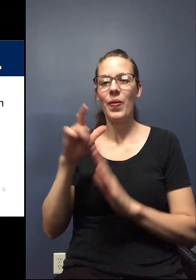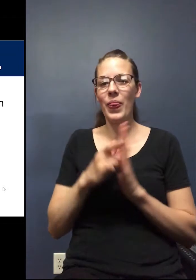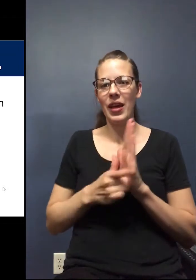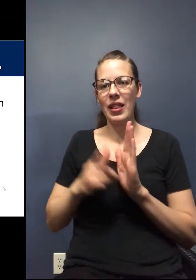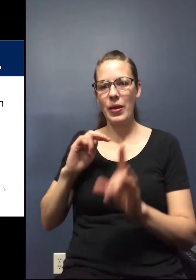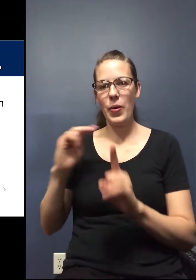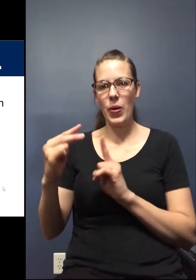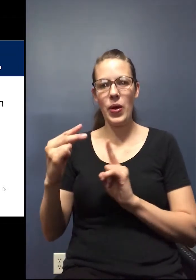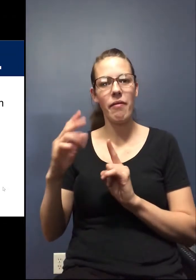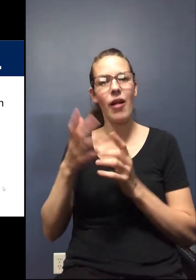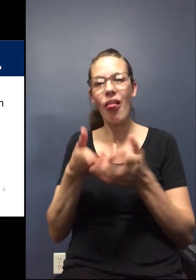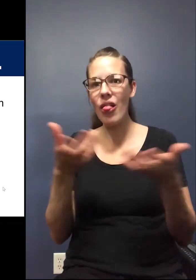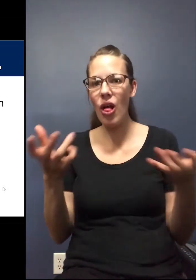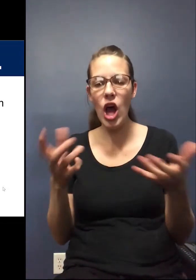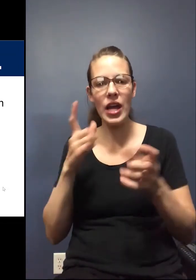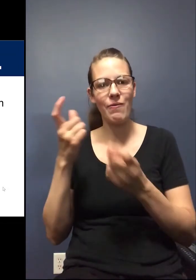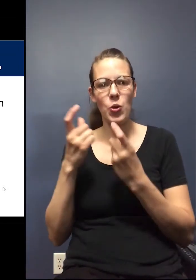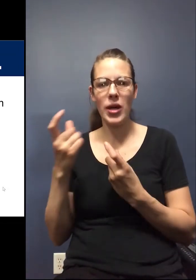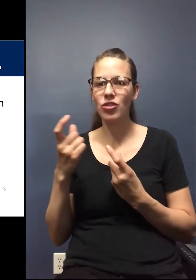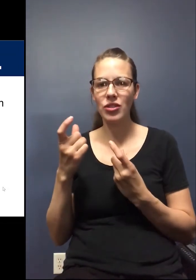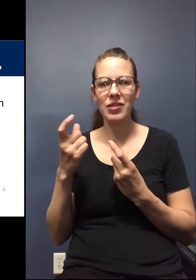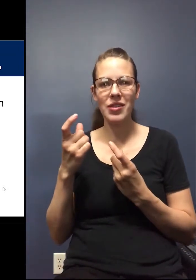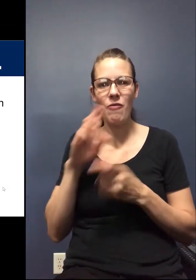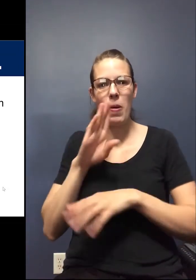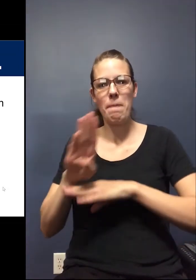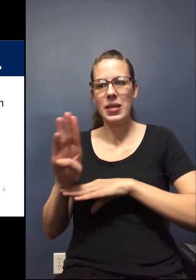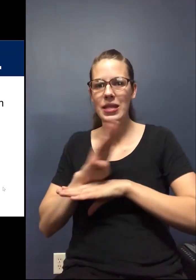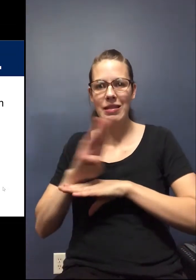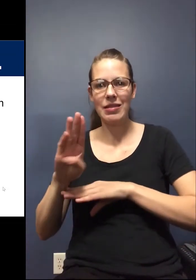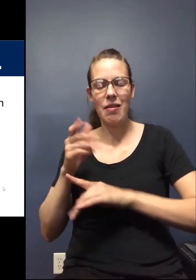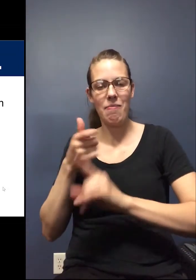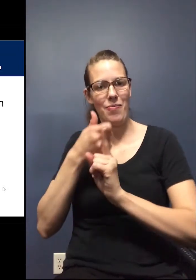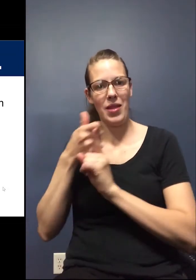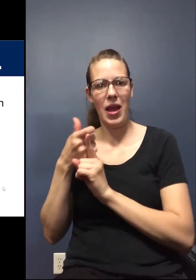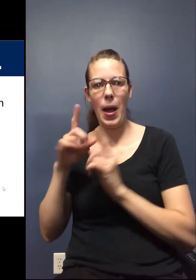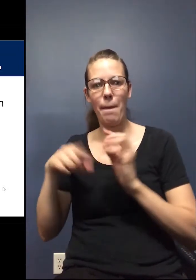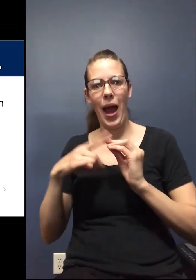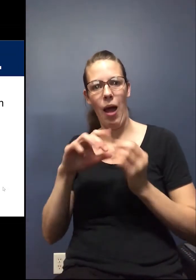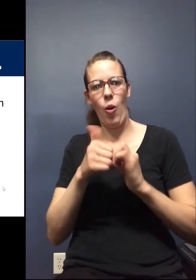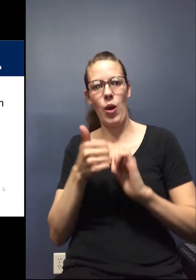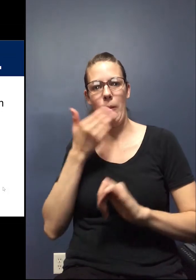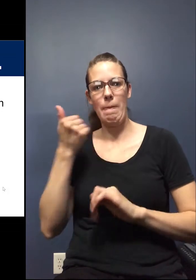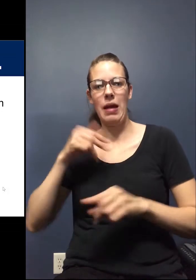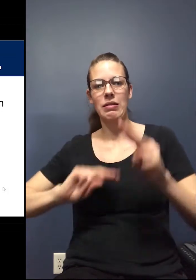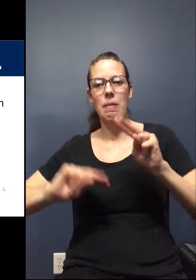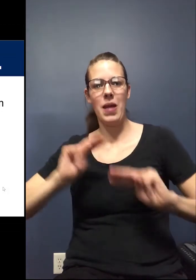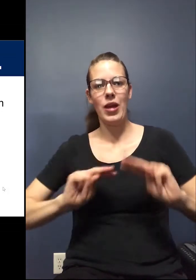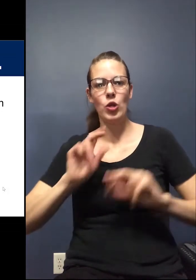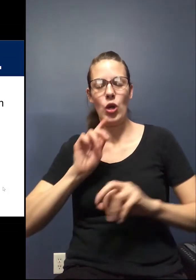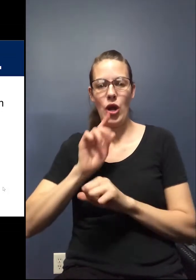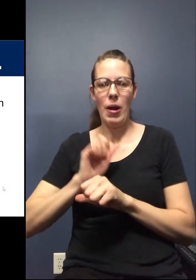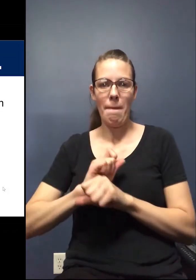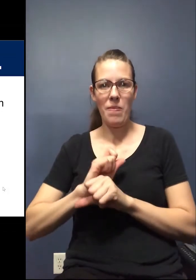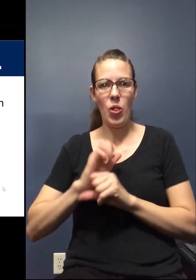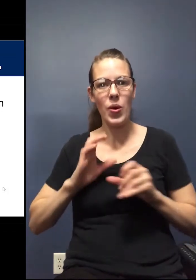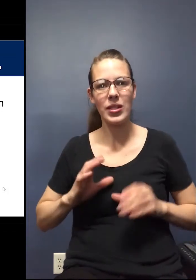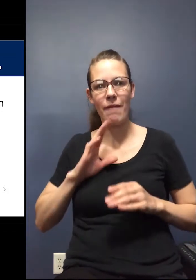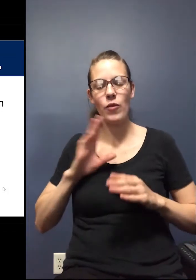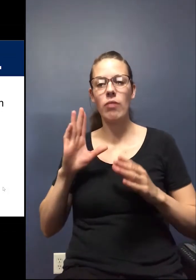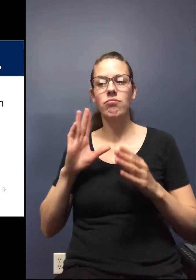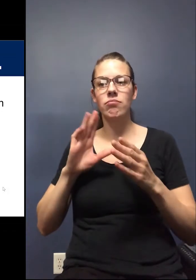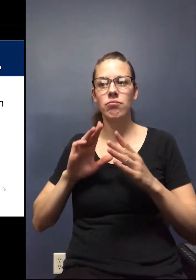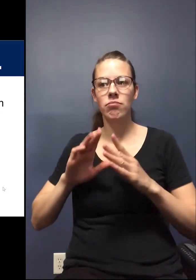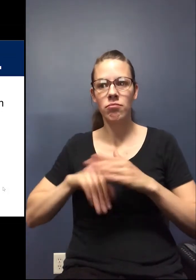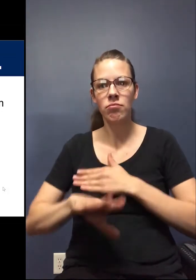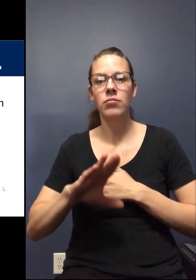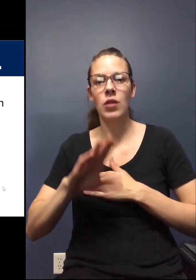legal standpoint. We're getting a lot of questions from businesses about how do we best monitor our employees from entering the